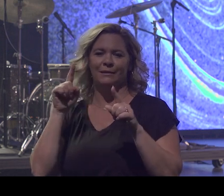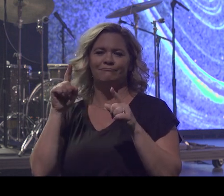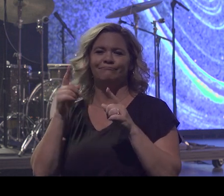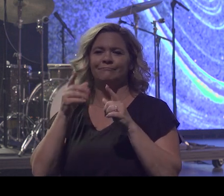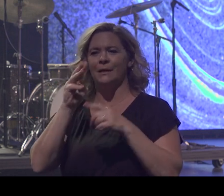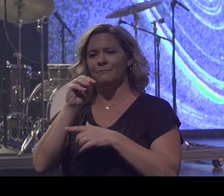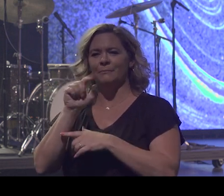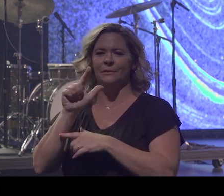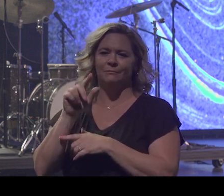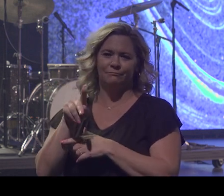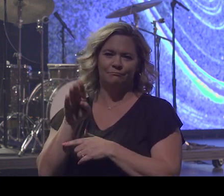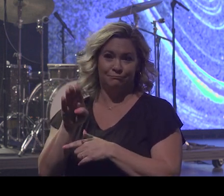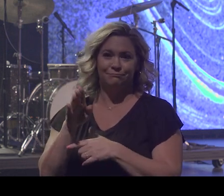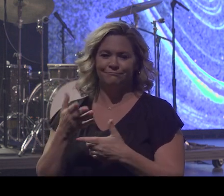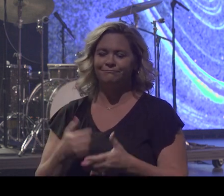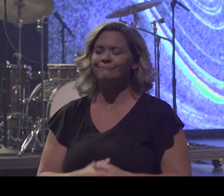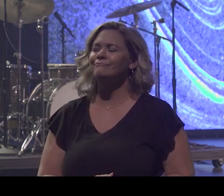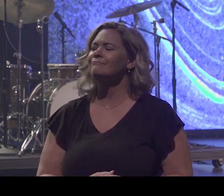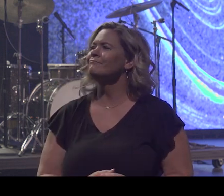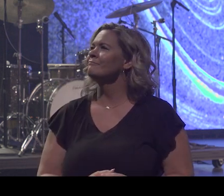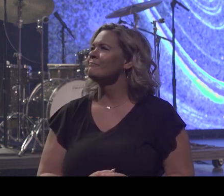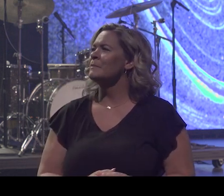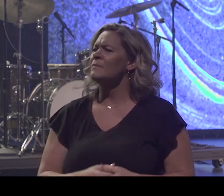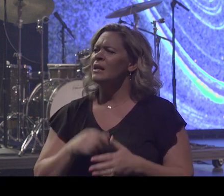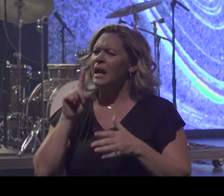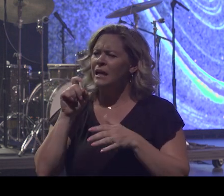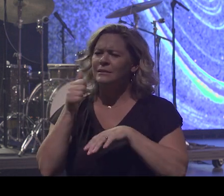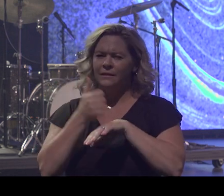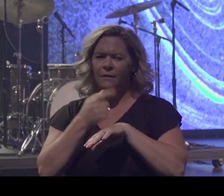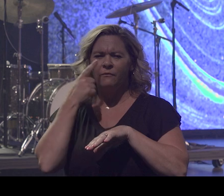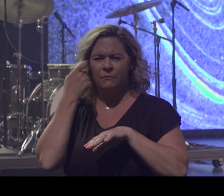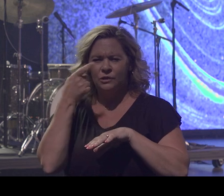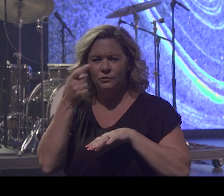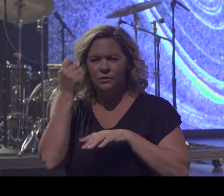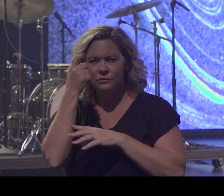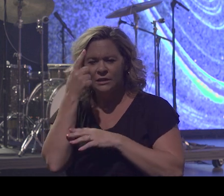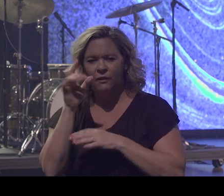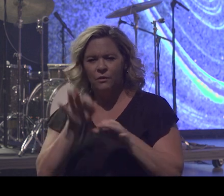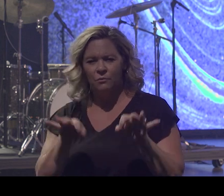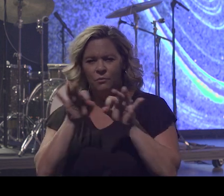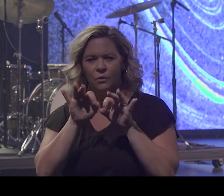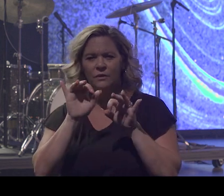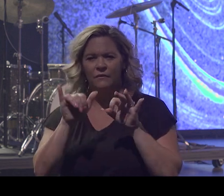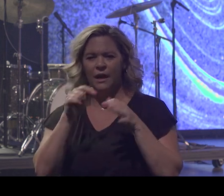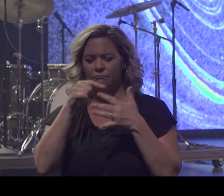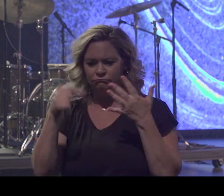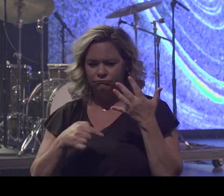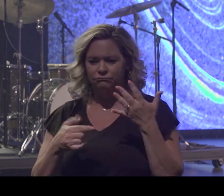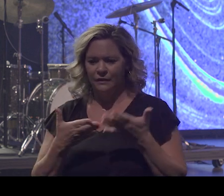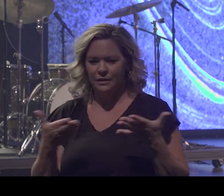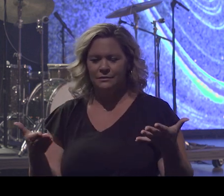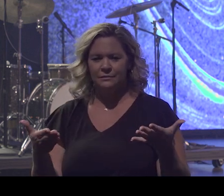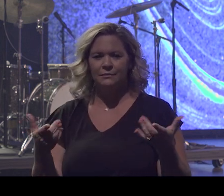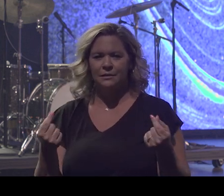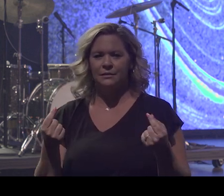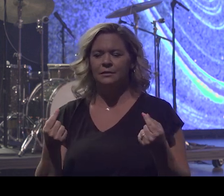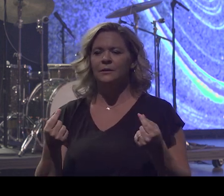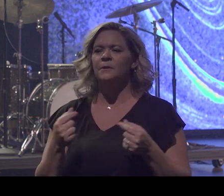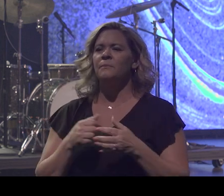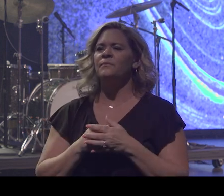this story up for you so you can understand the importance of this. You know, during all this time of putting on a uniform and playing, I